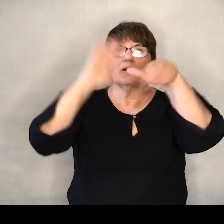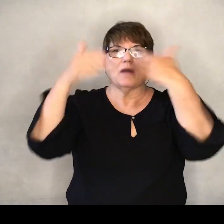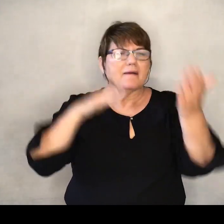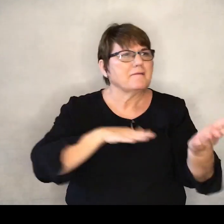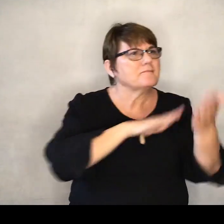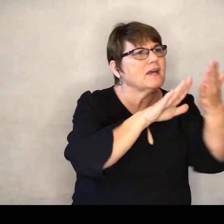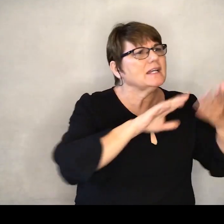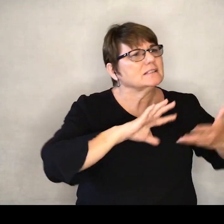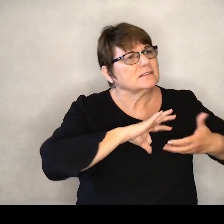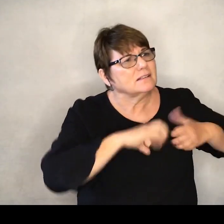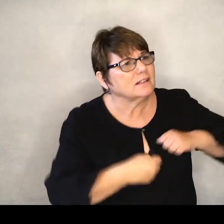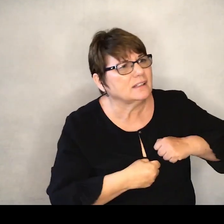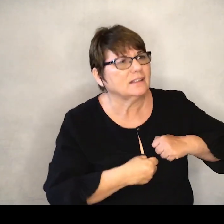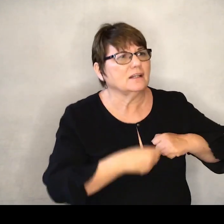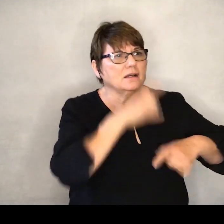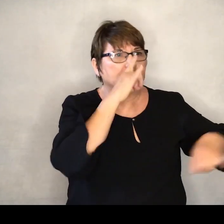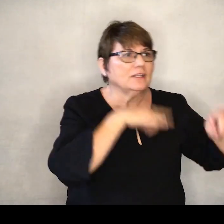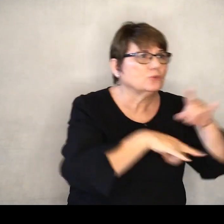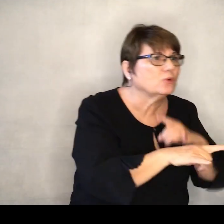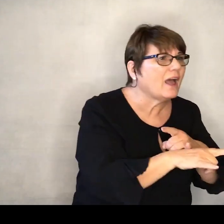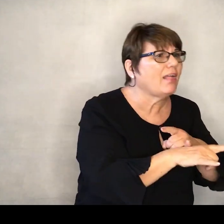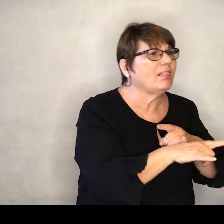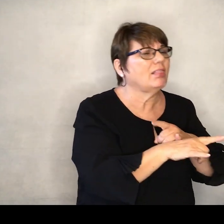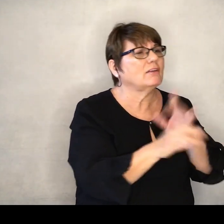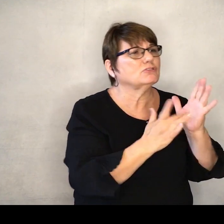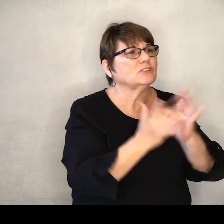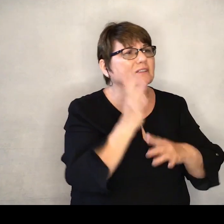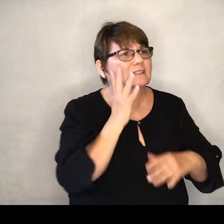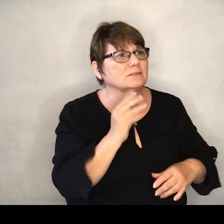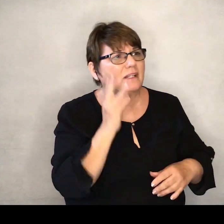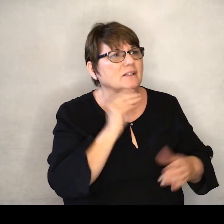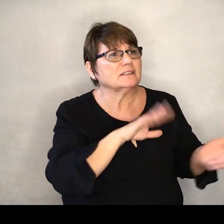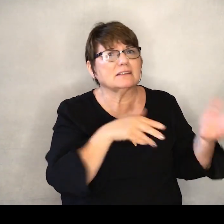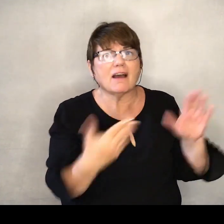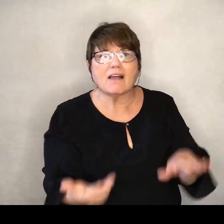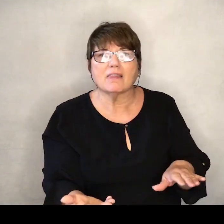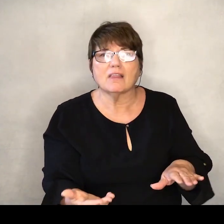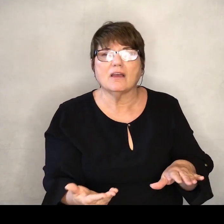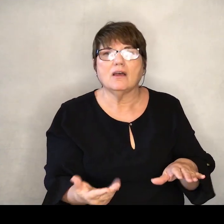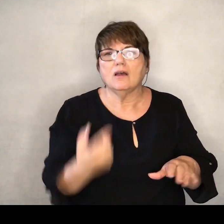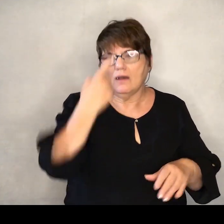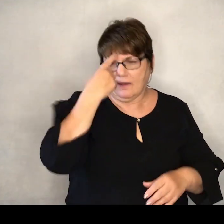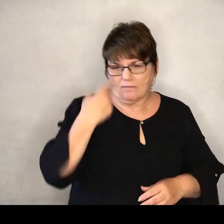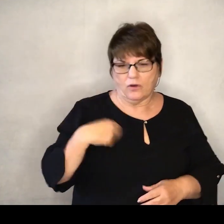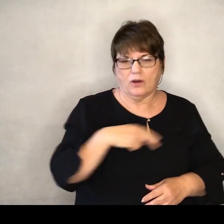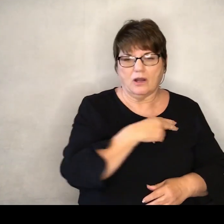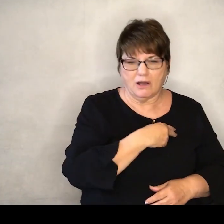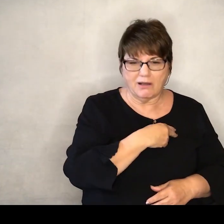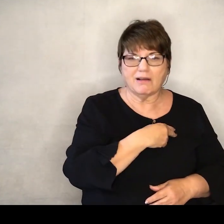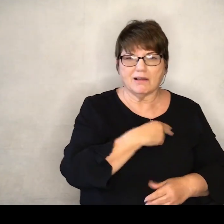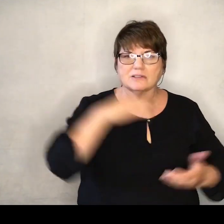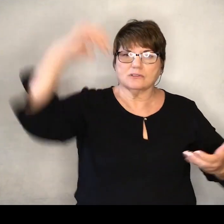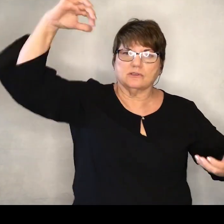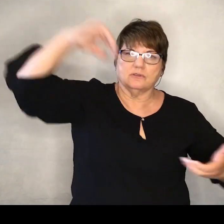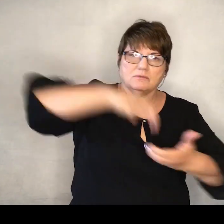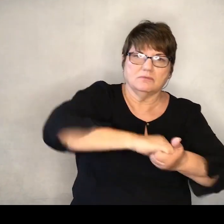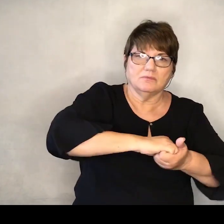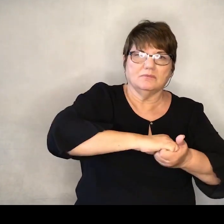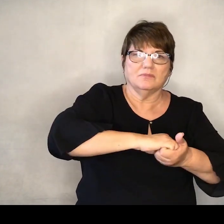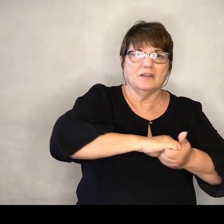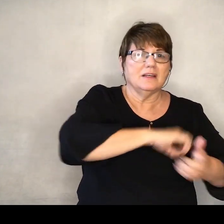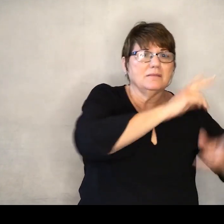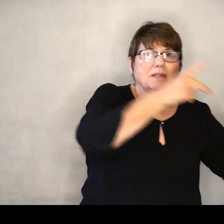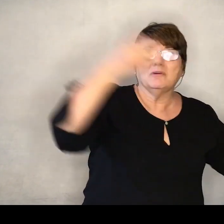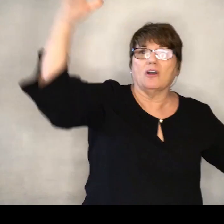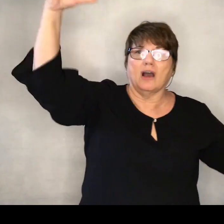heartache, betrayal, and death in order to reconcile all mankind to